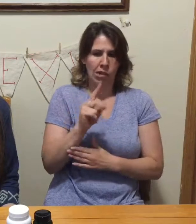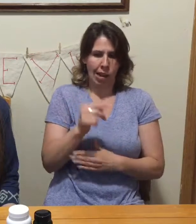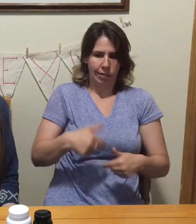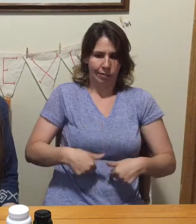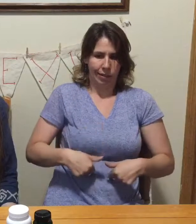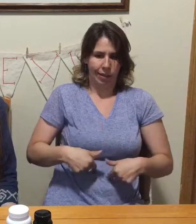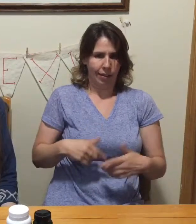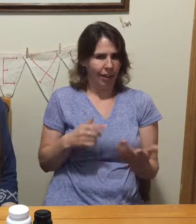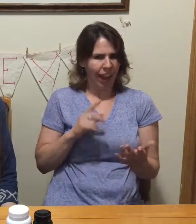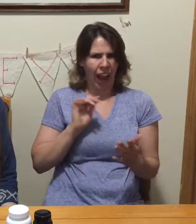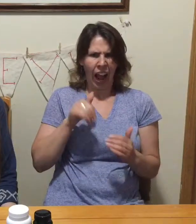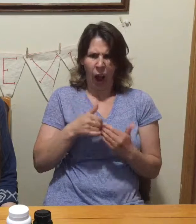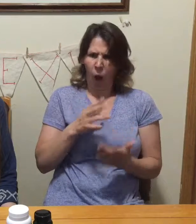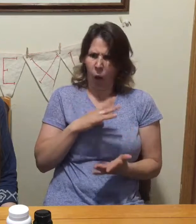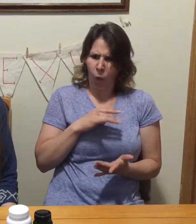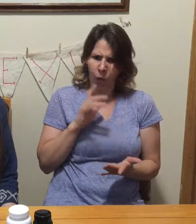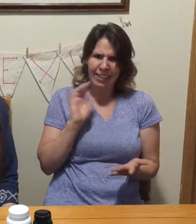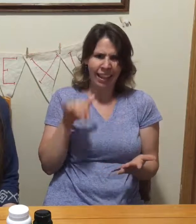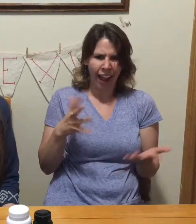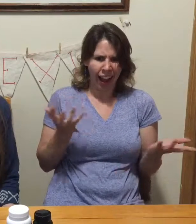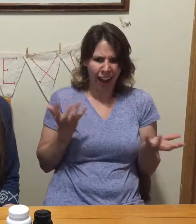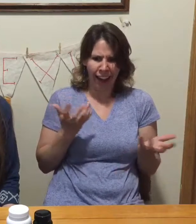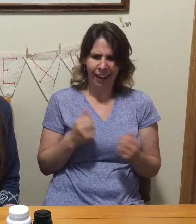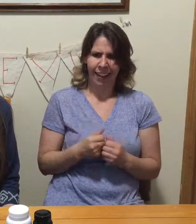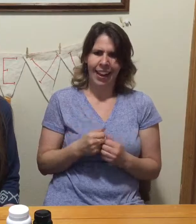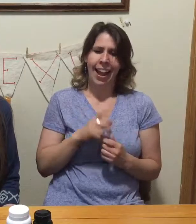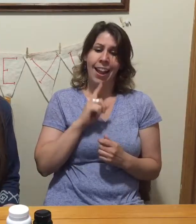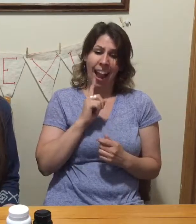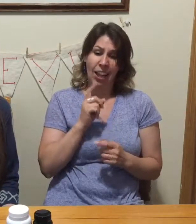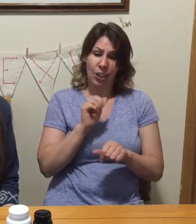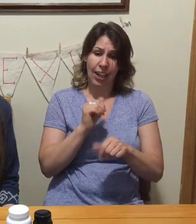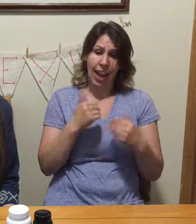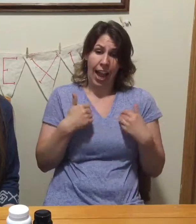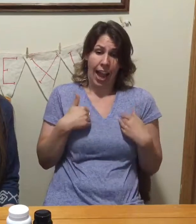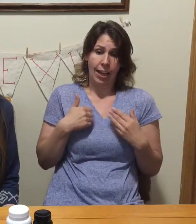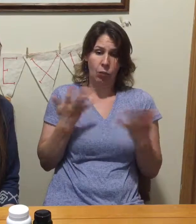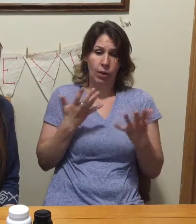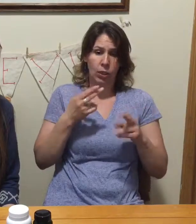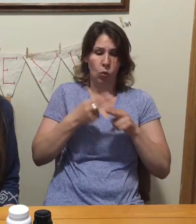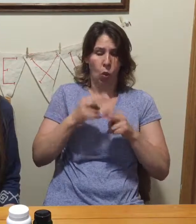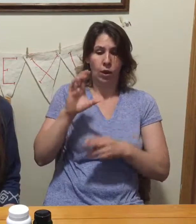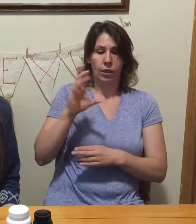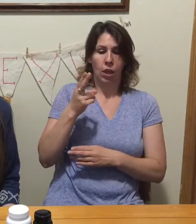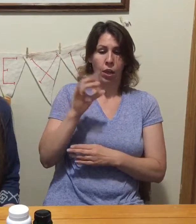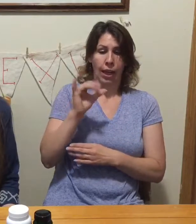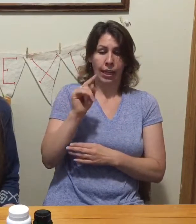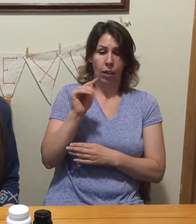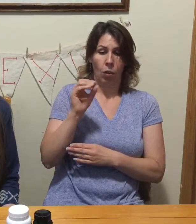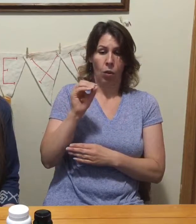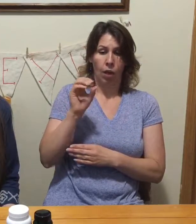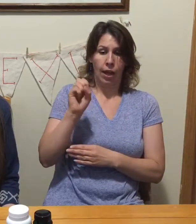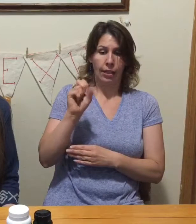It actually has what is called, and I will butcher this, chitosanus, I have no idea how to pronounce it,